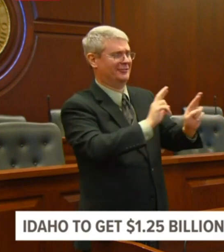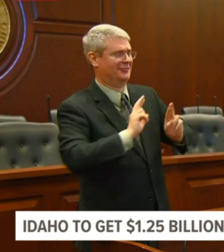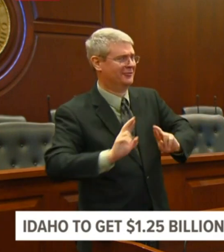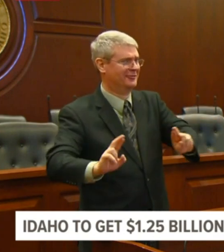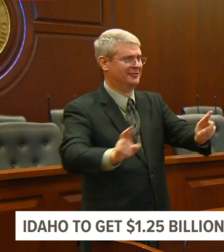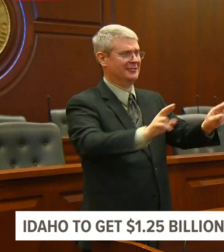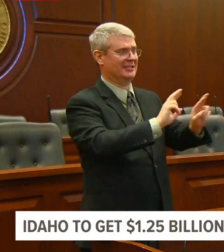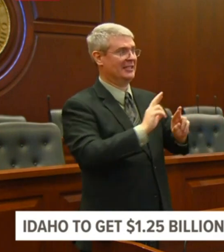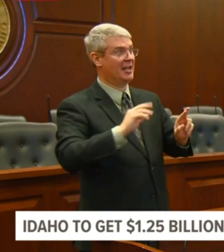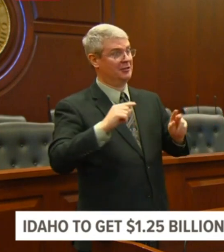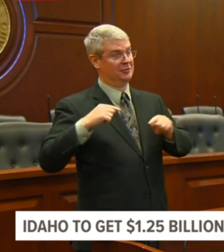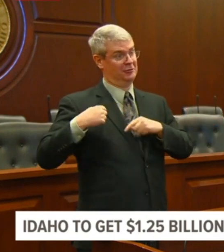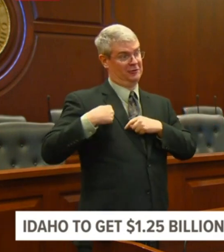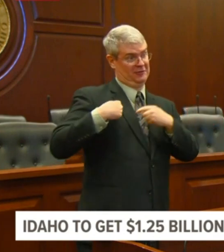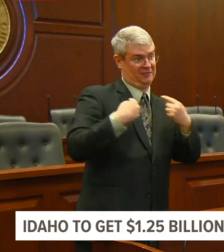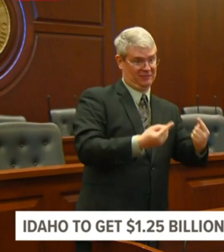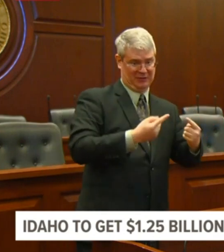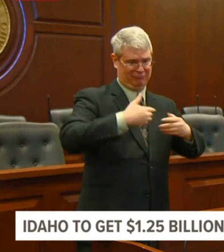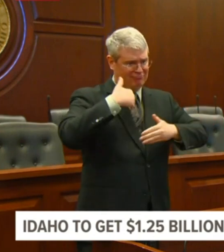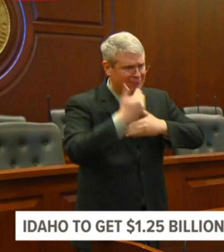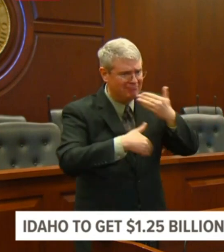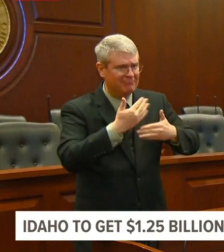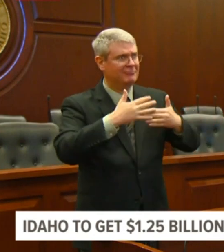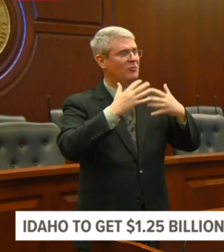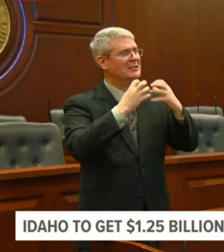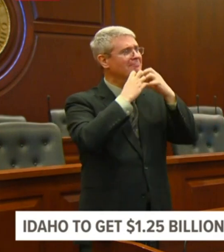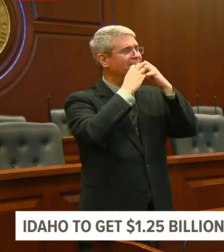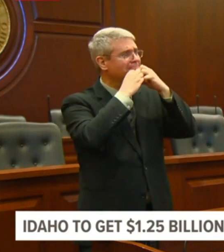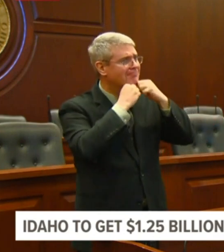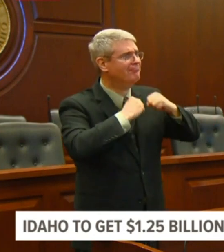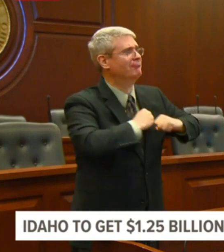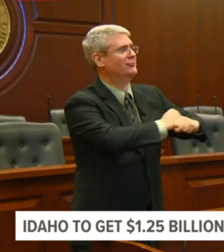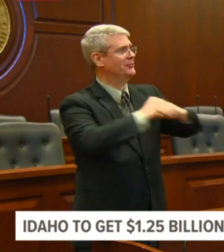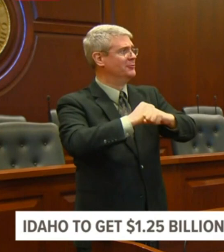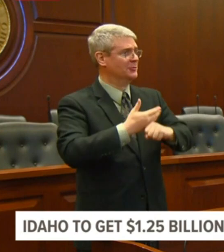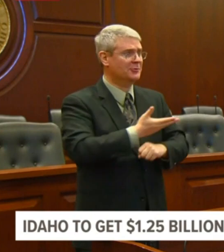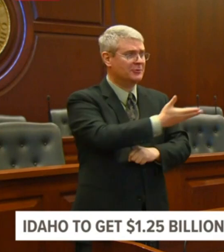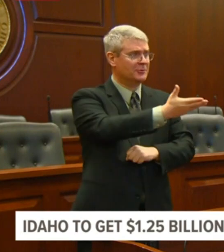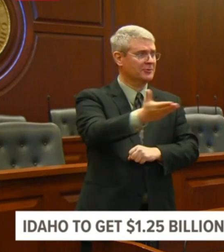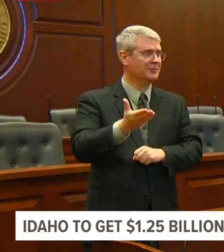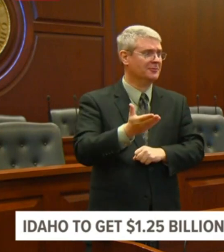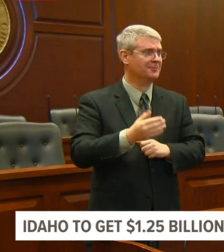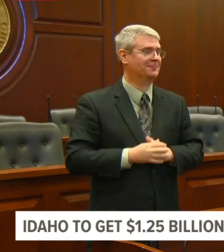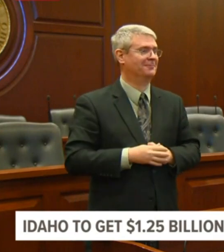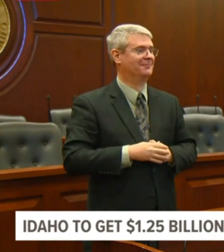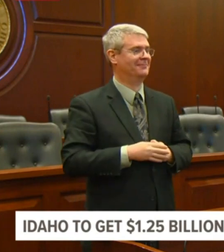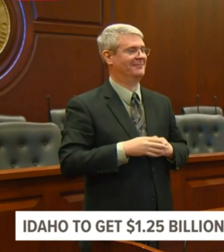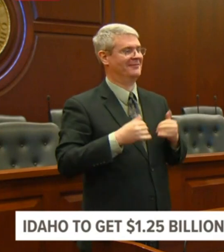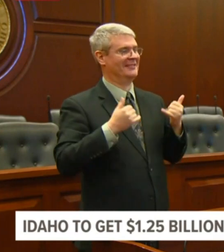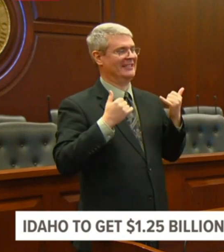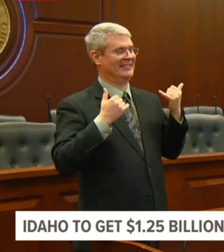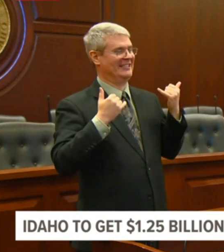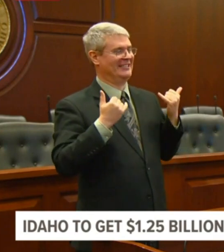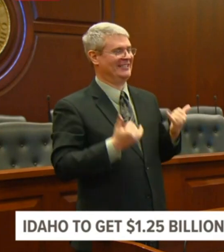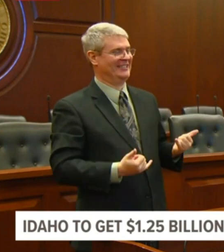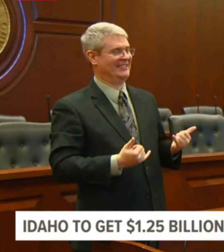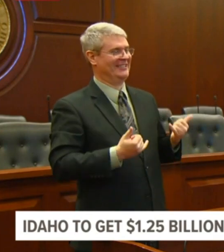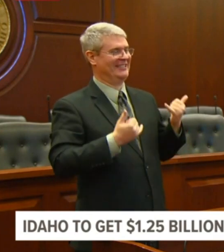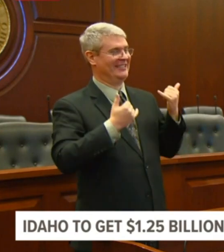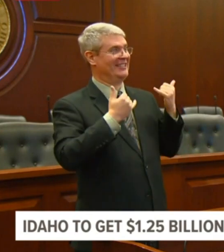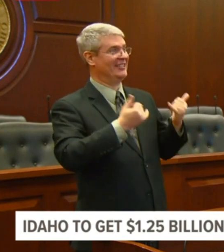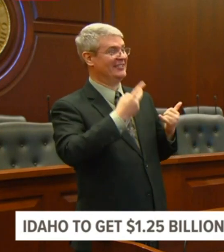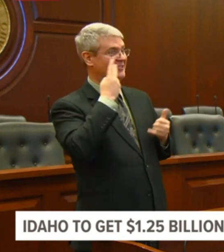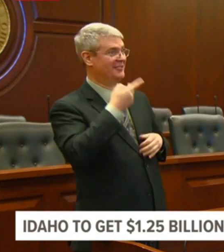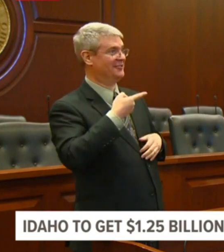safe. I will always, Director Jepson and I always refer to this chart. Our goal is to minimize